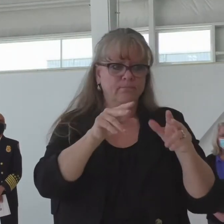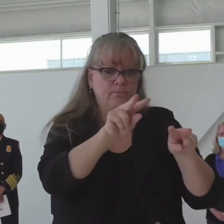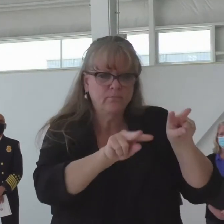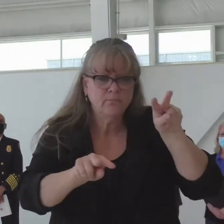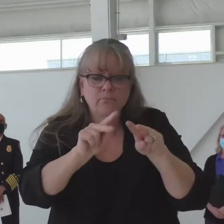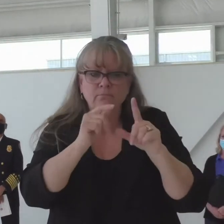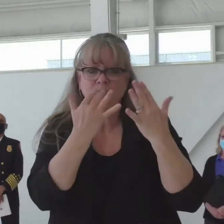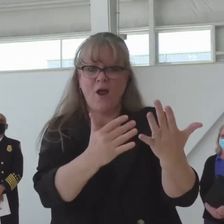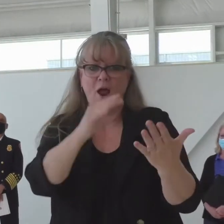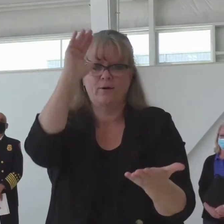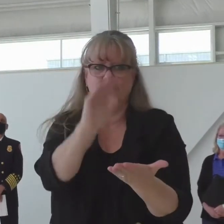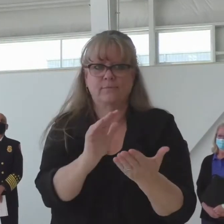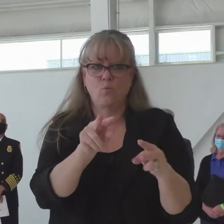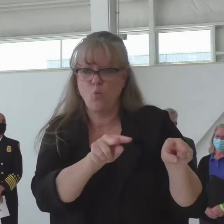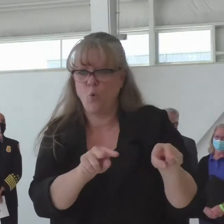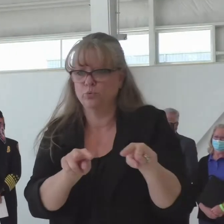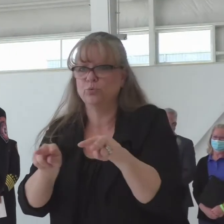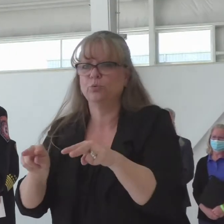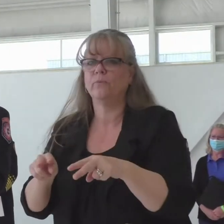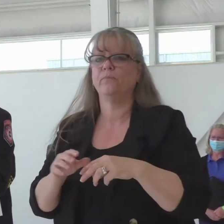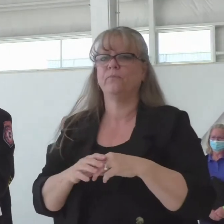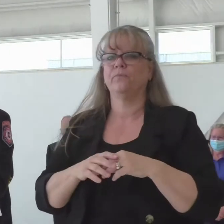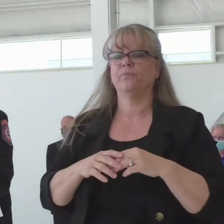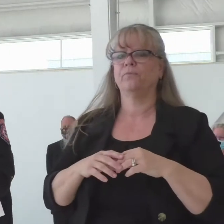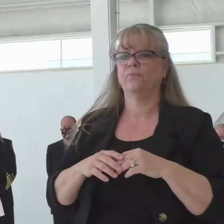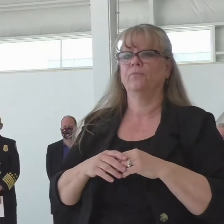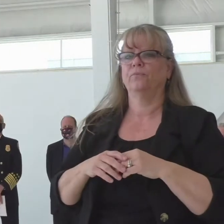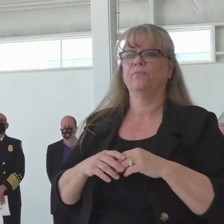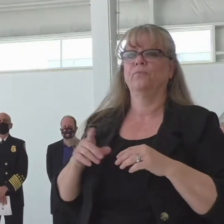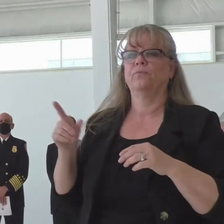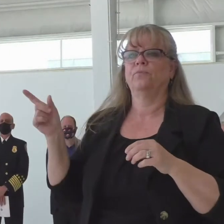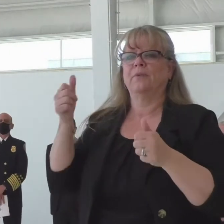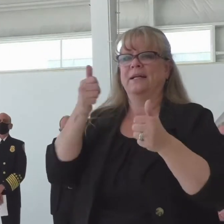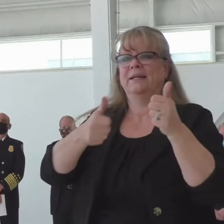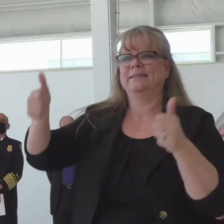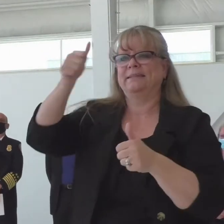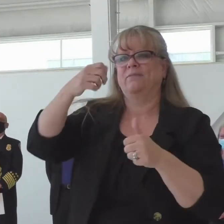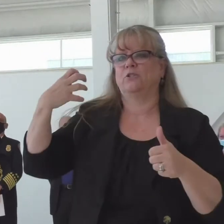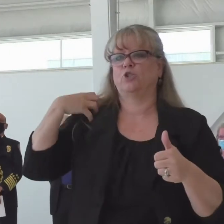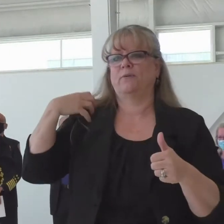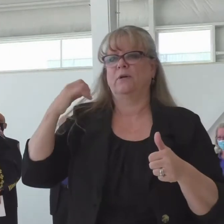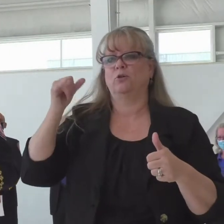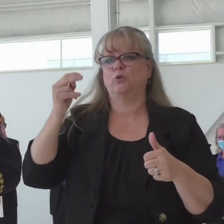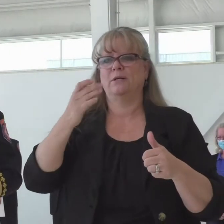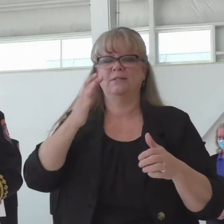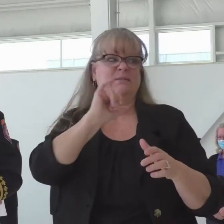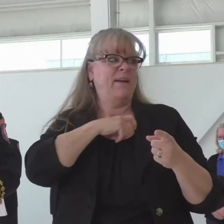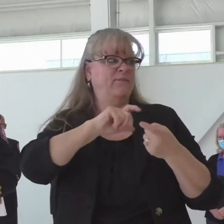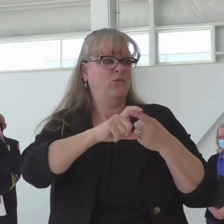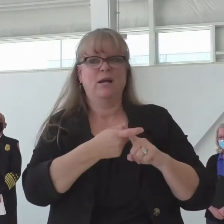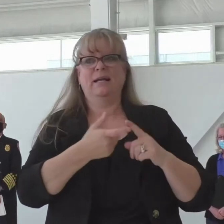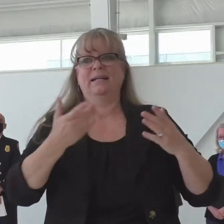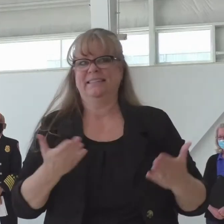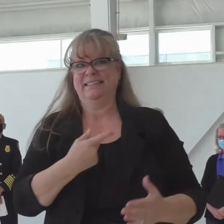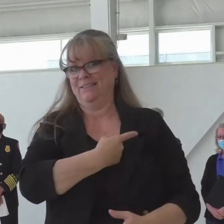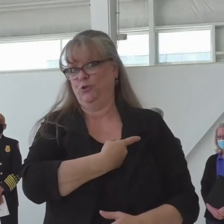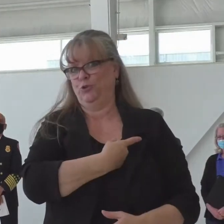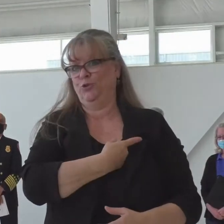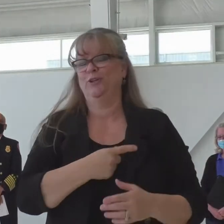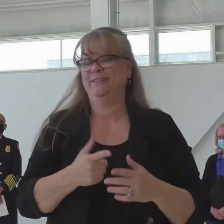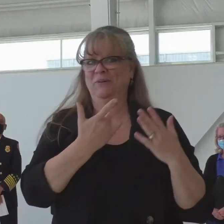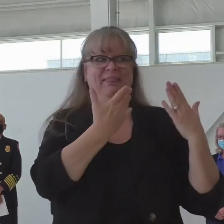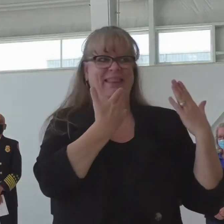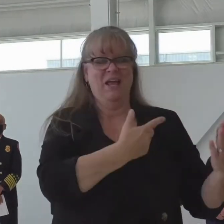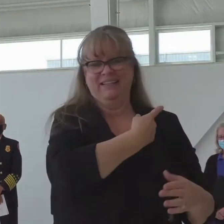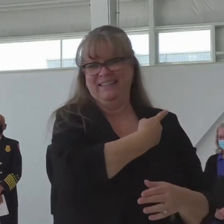Oh, yes, thank you. Thanks, Chief Jones. That was my phone-a-friend, so thanks, Chief Jones. It also, Senate Bill 49